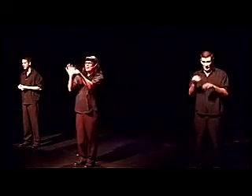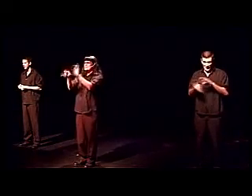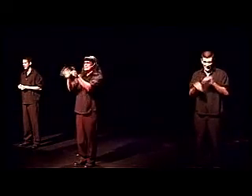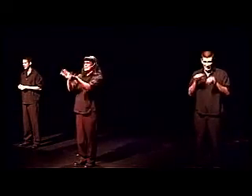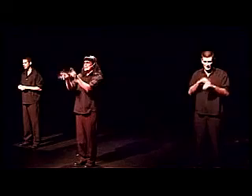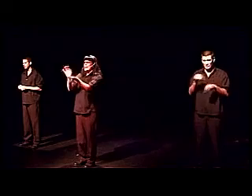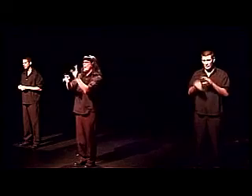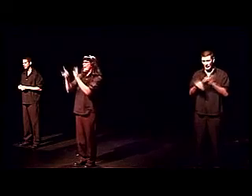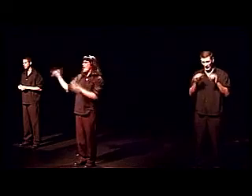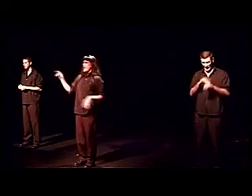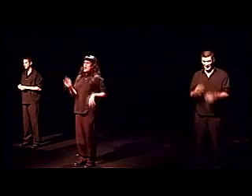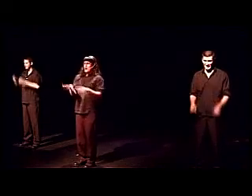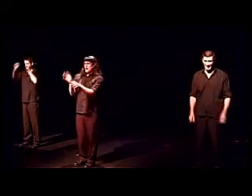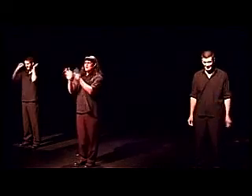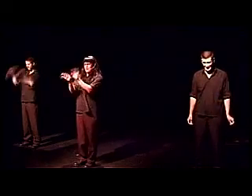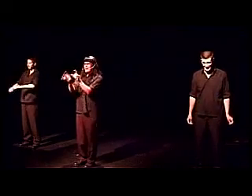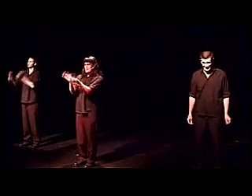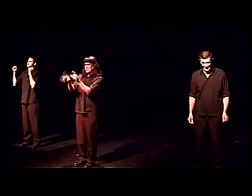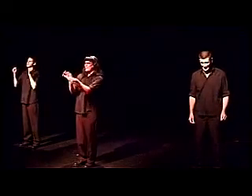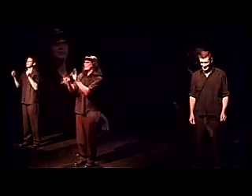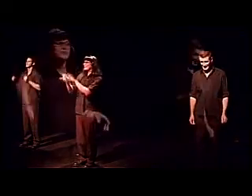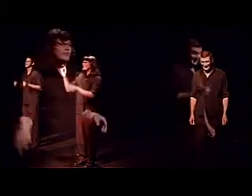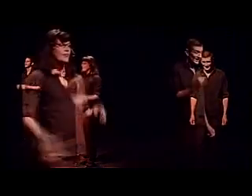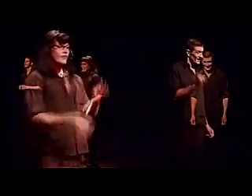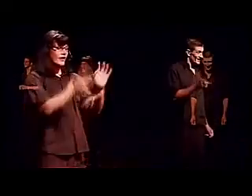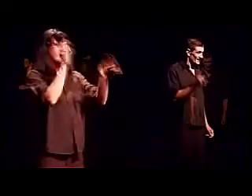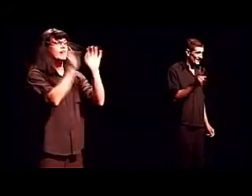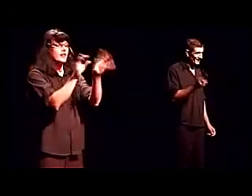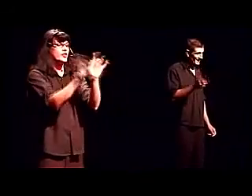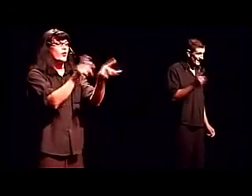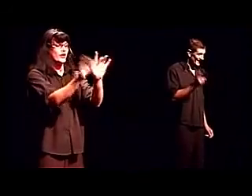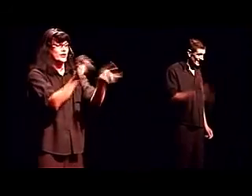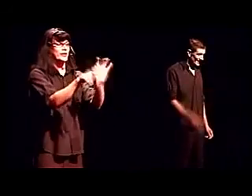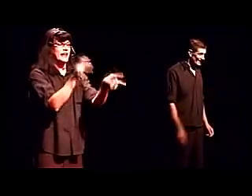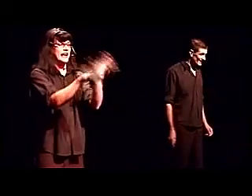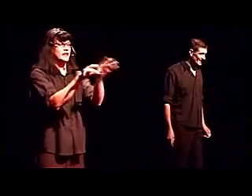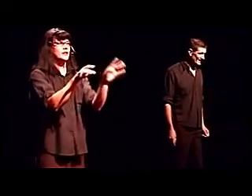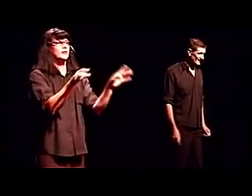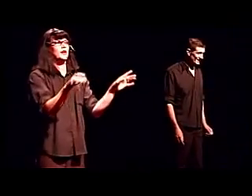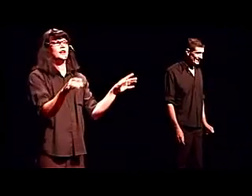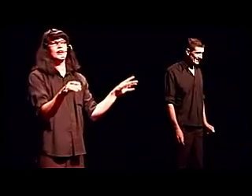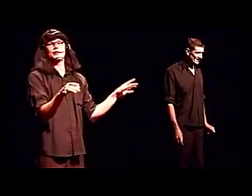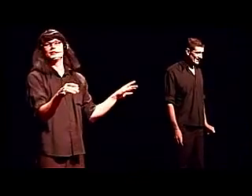Sticky. Yes. You want to do it again. Oh my God.